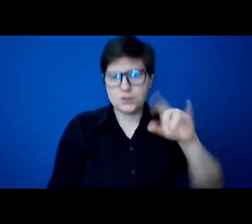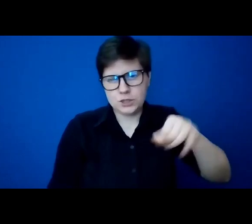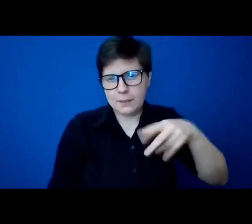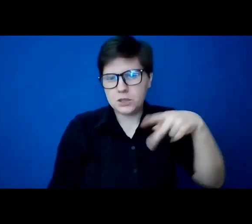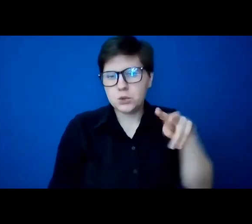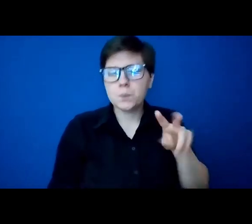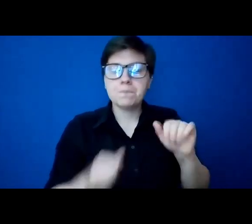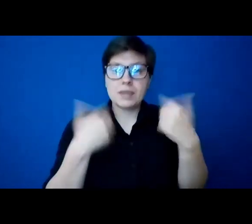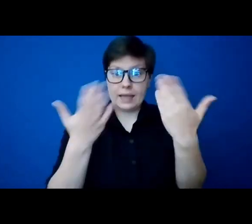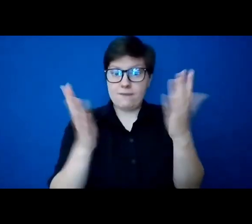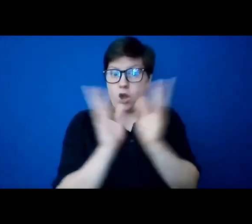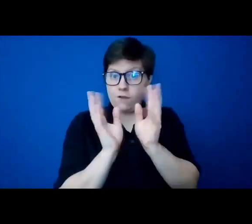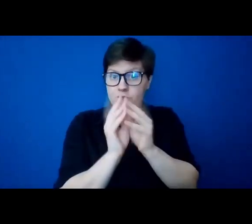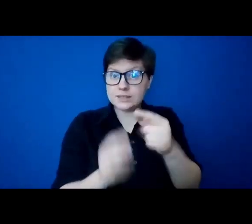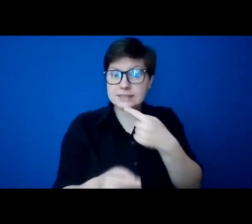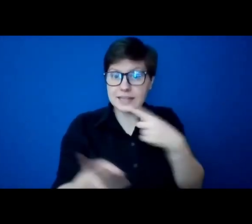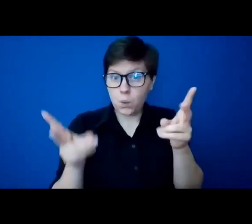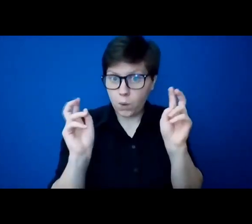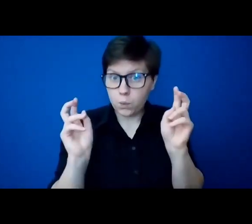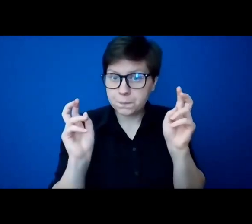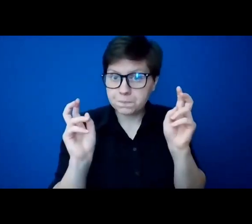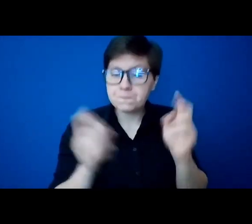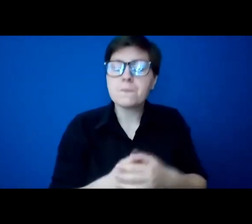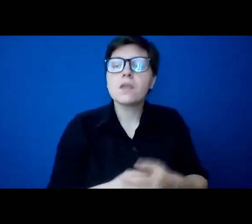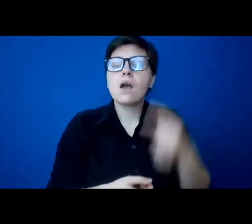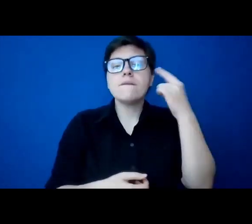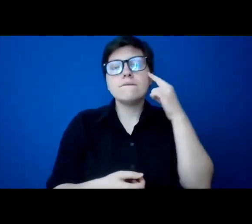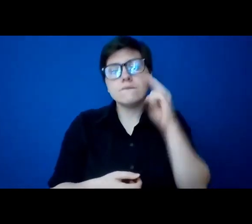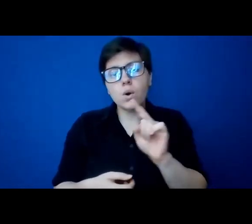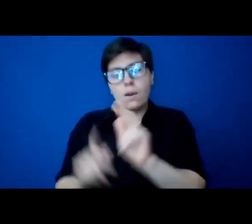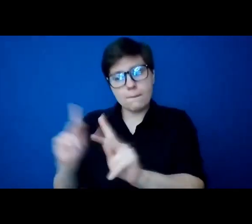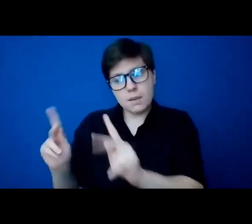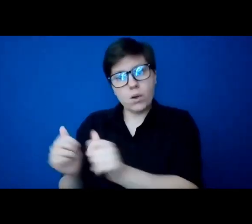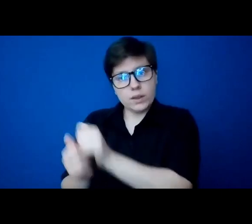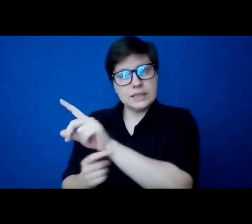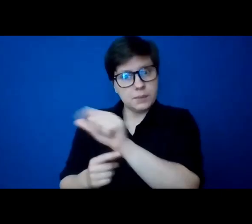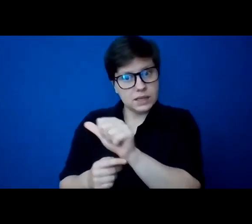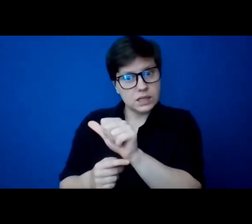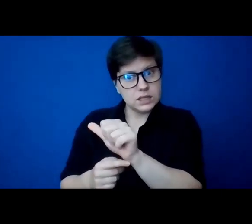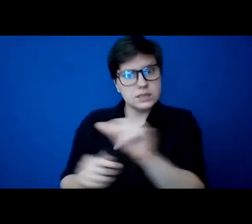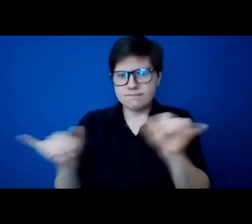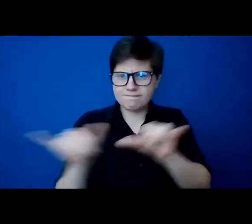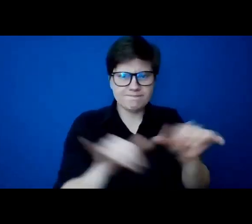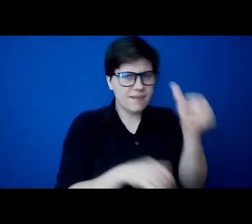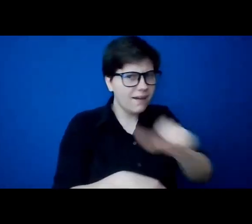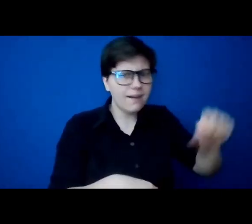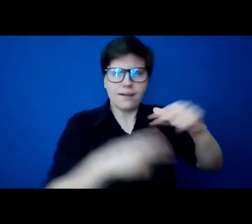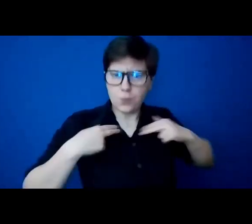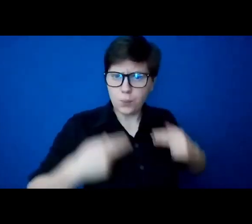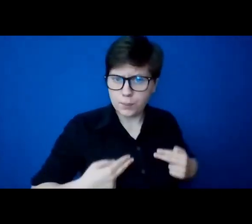this, and I'm going to read this quote to you. He said, for disabled people, as for any other human being,